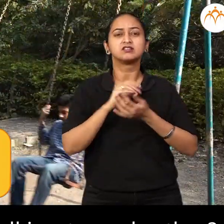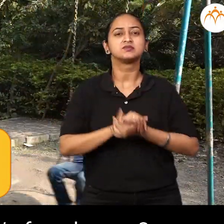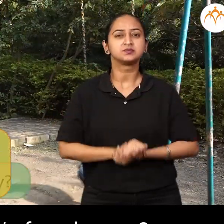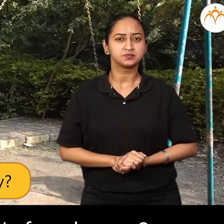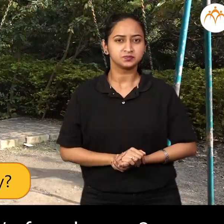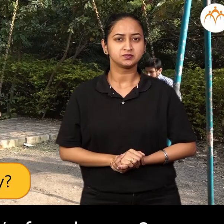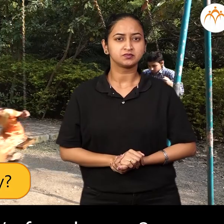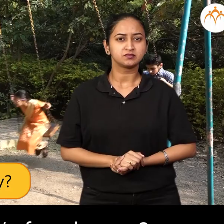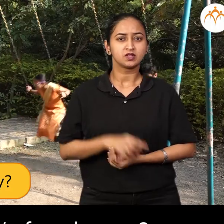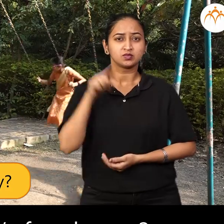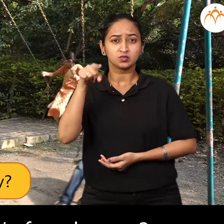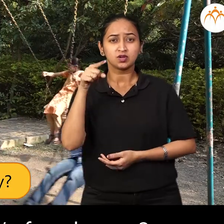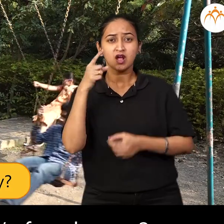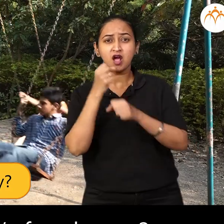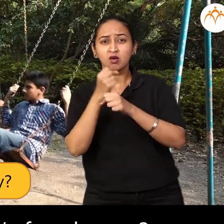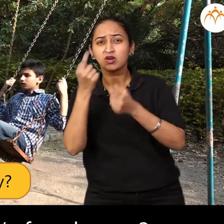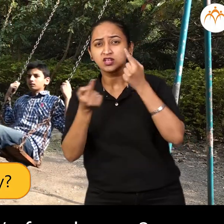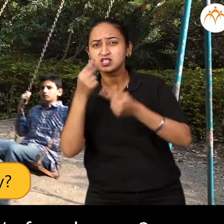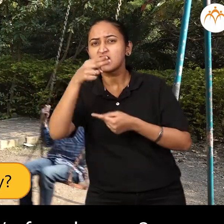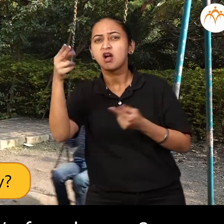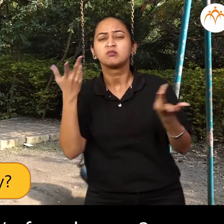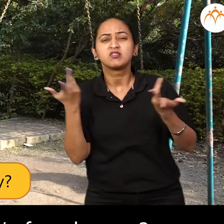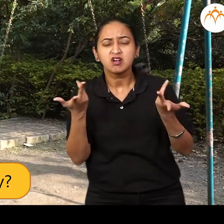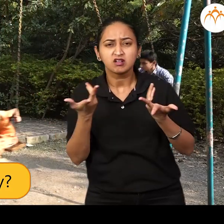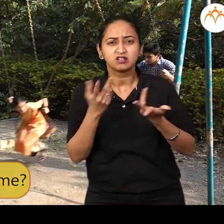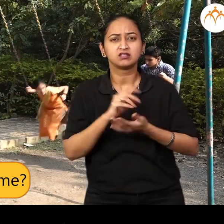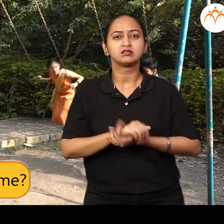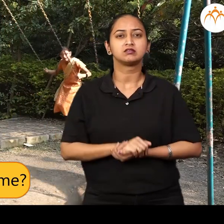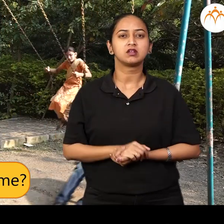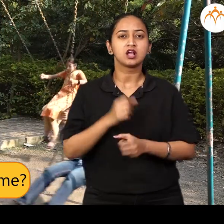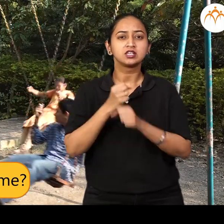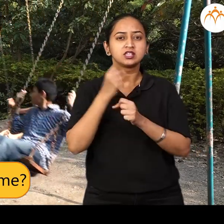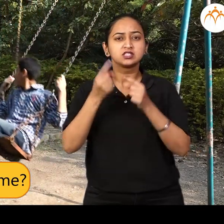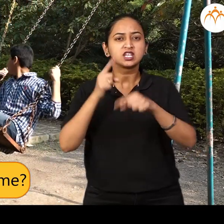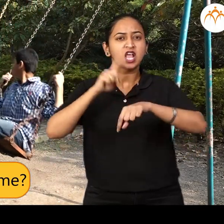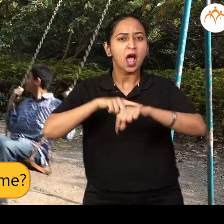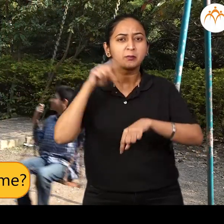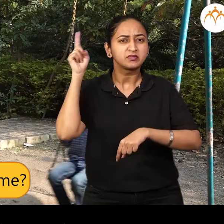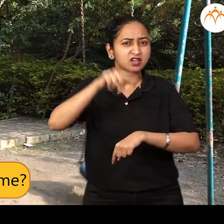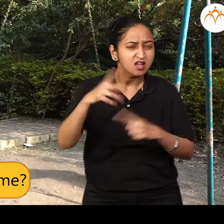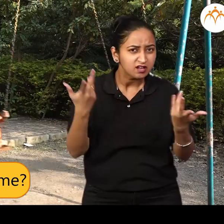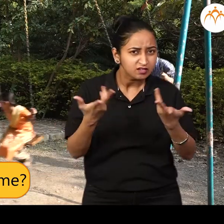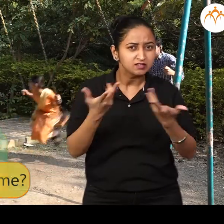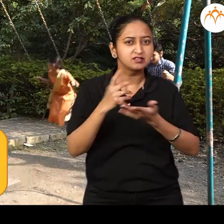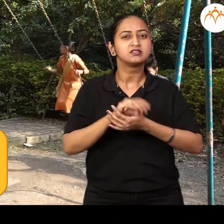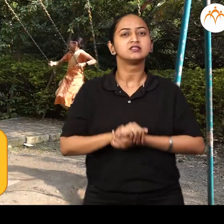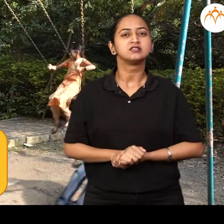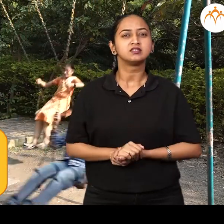Why is the boy's face happy? In which garden have they come? At what time